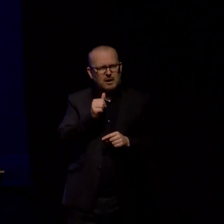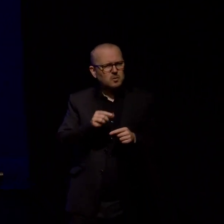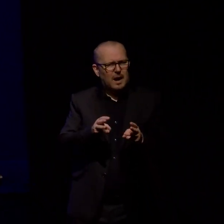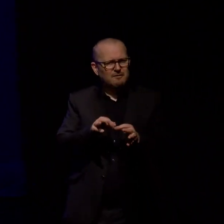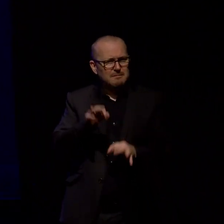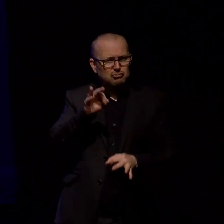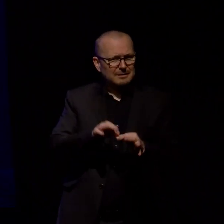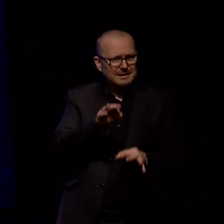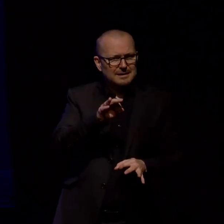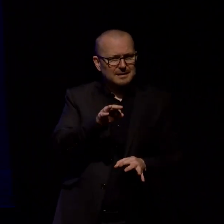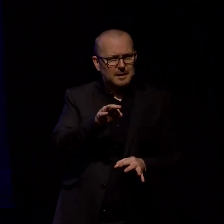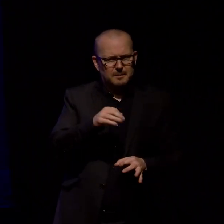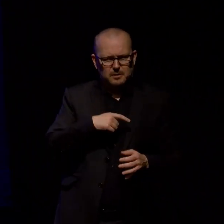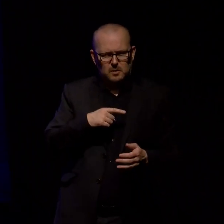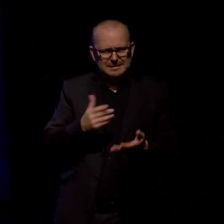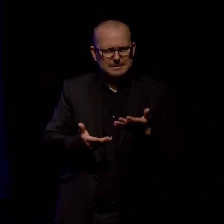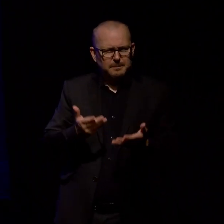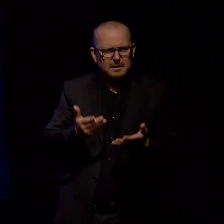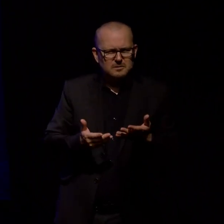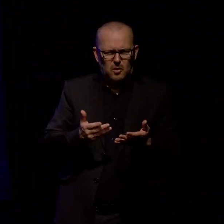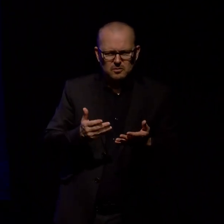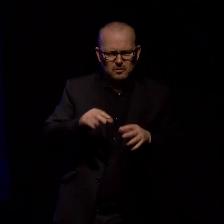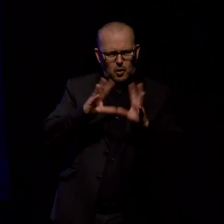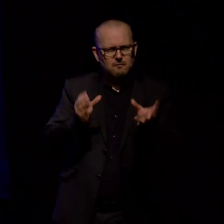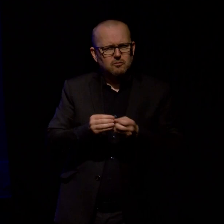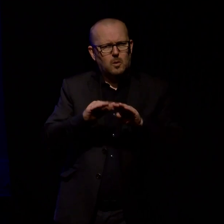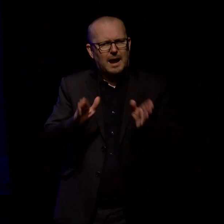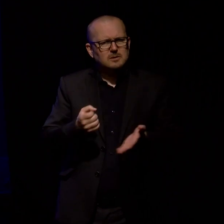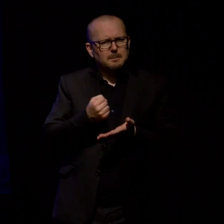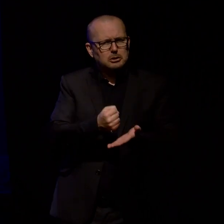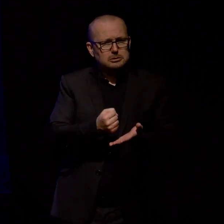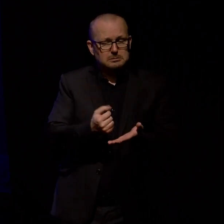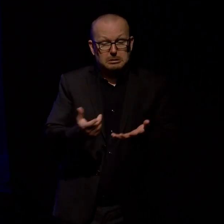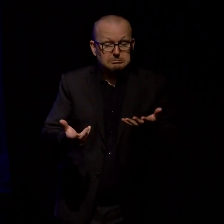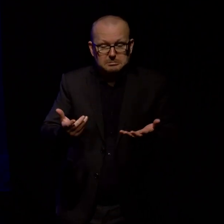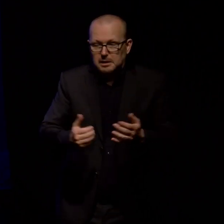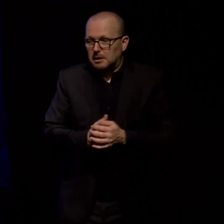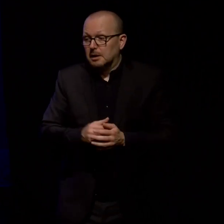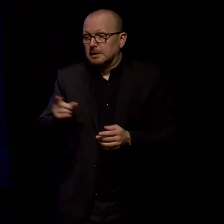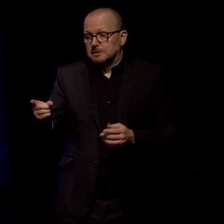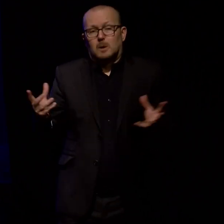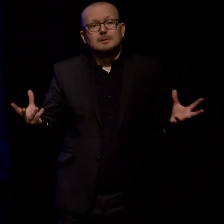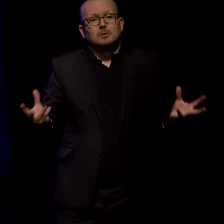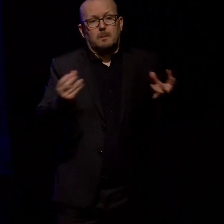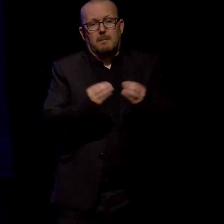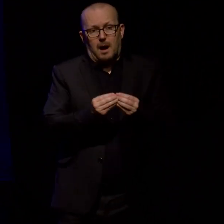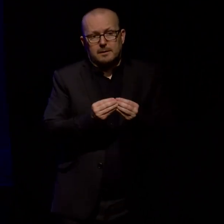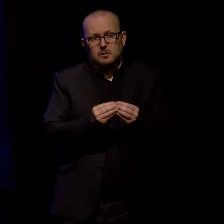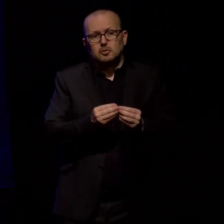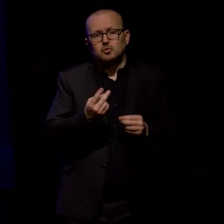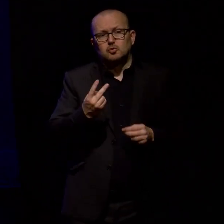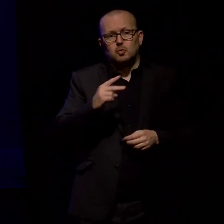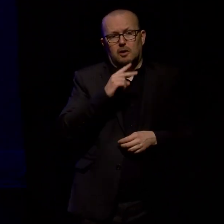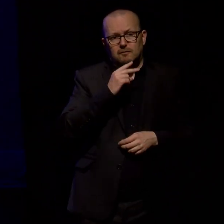But I guess there's some subtle distinction that I'm probably missing. That's a combined total of 254,000 children living